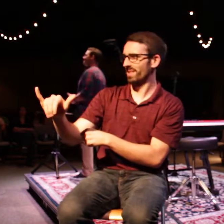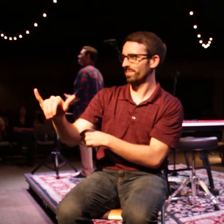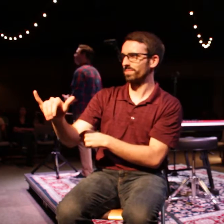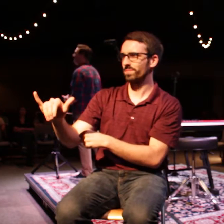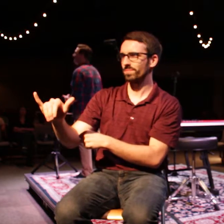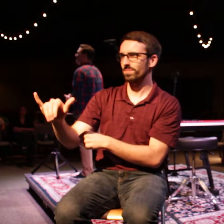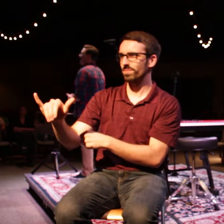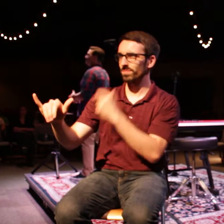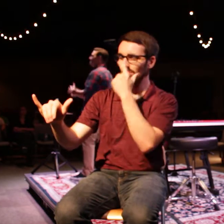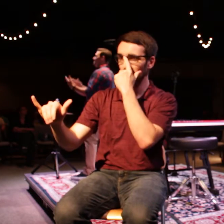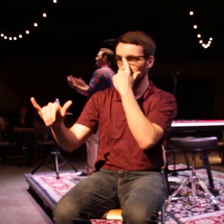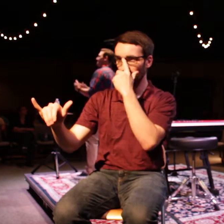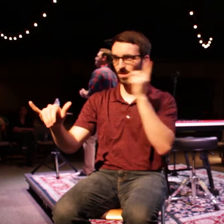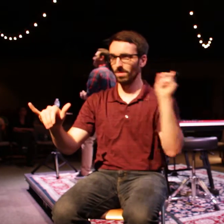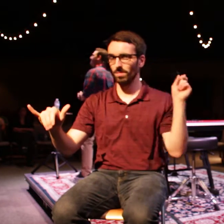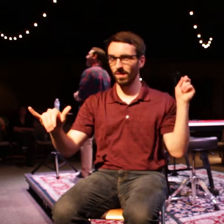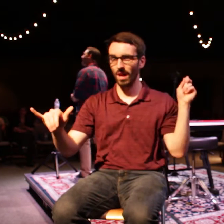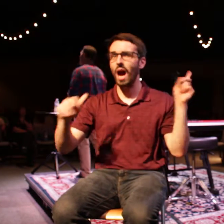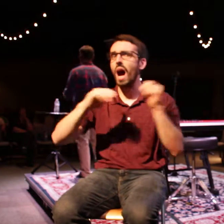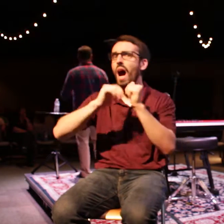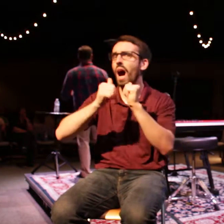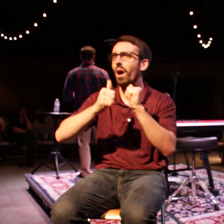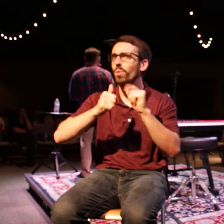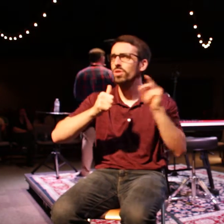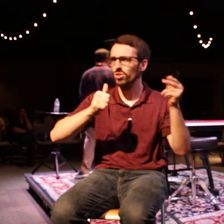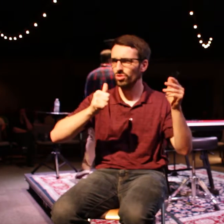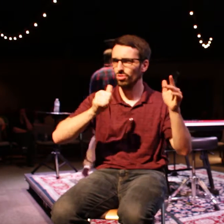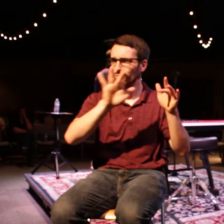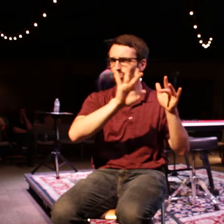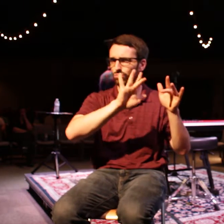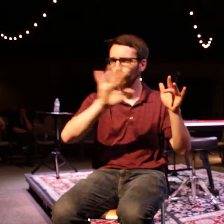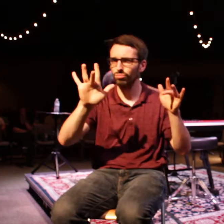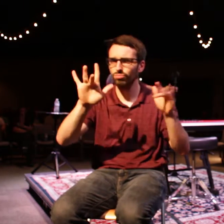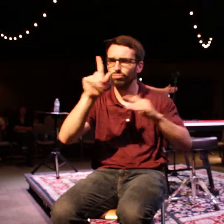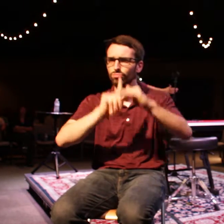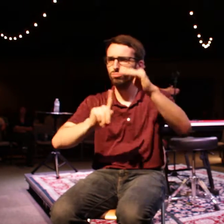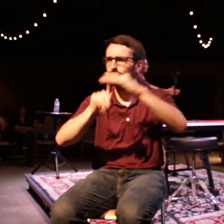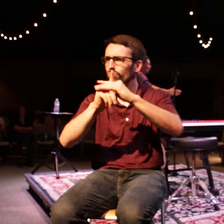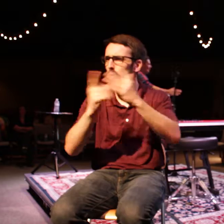next slide. How would you fill in this blank? I work so I can what?